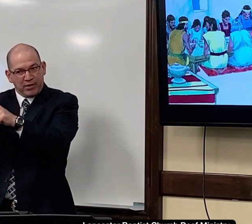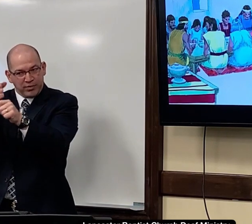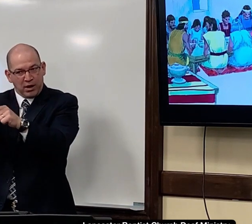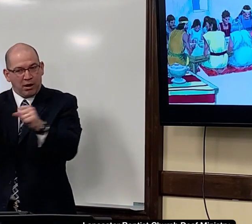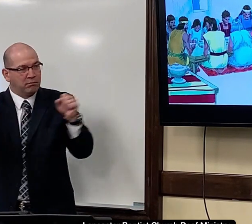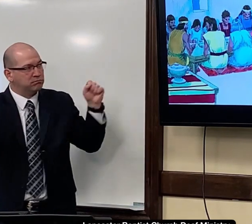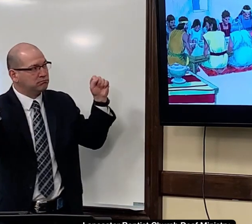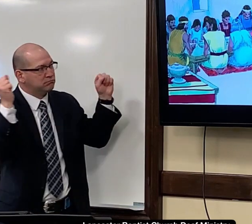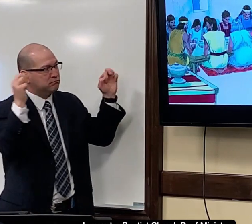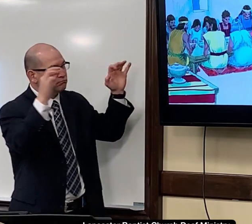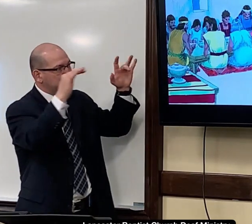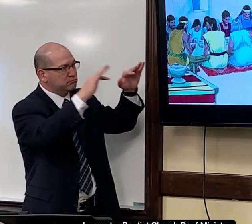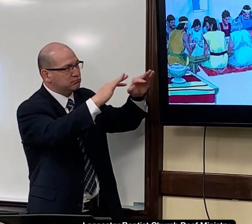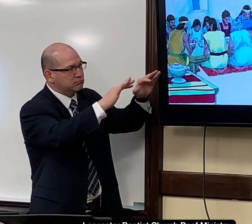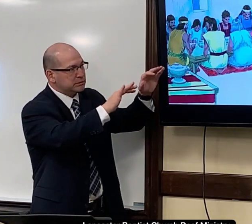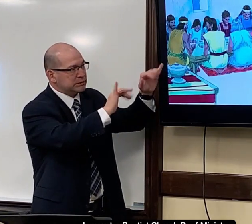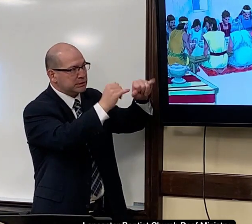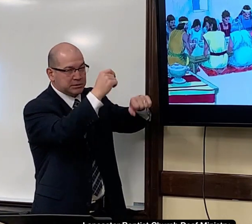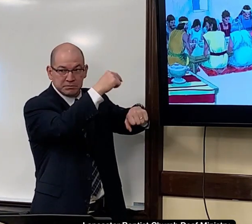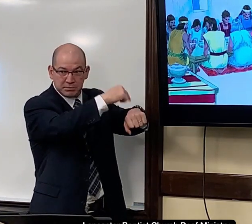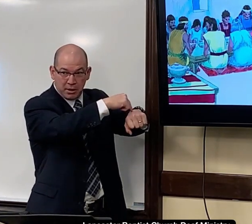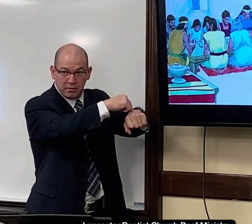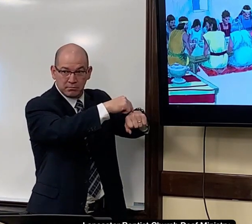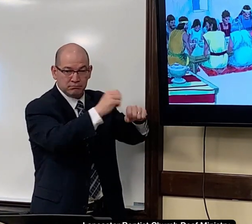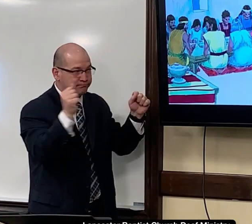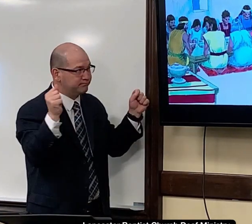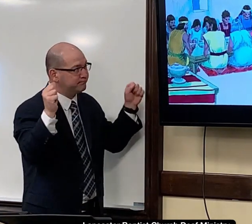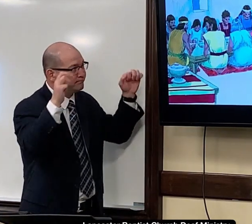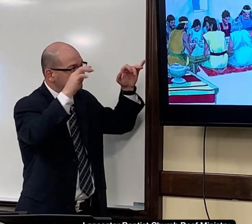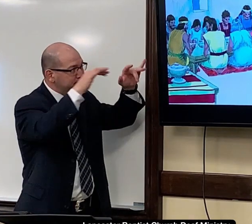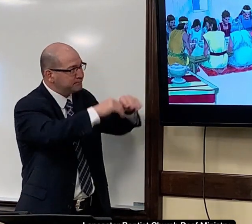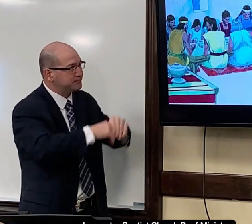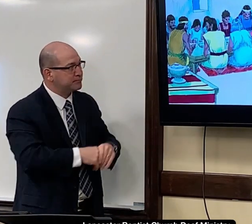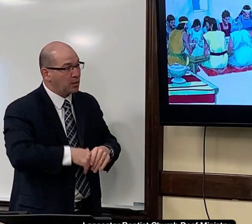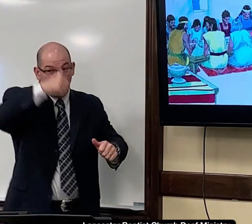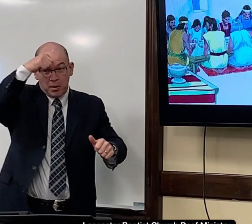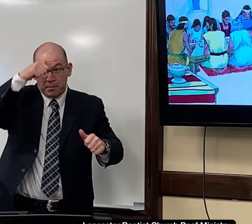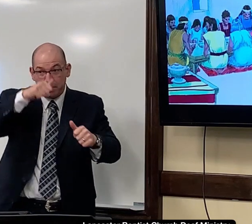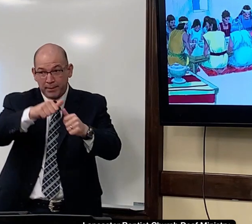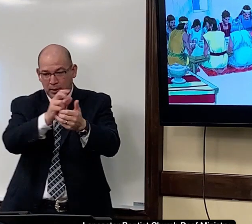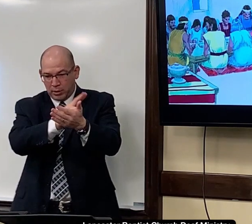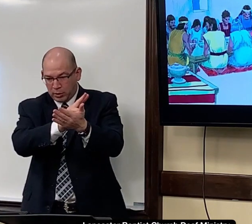So this is something that they do every year, at this time. They gather together.